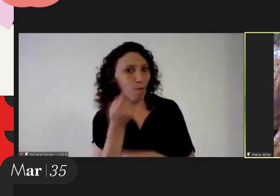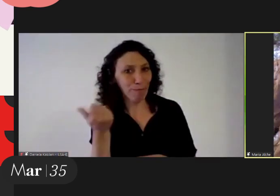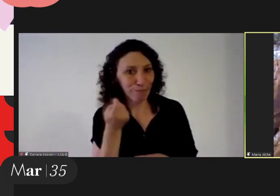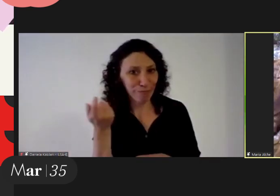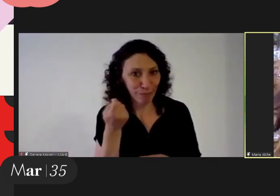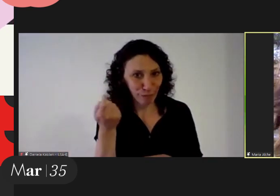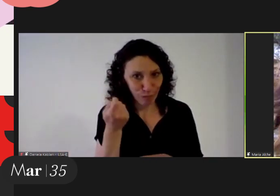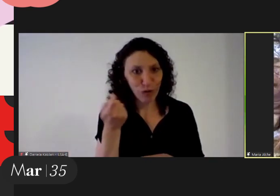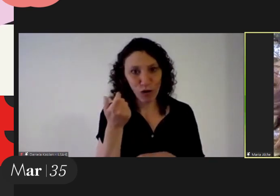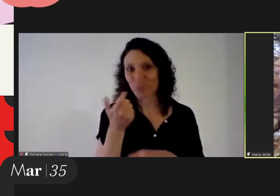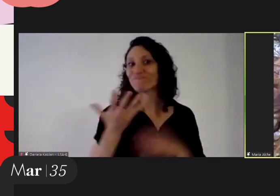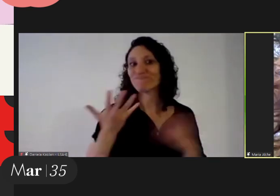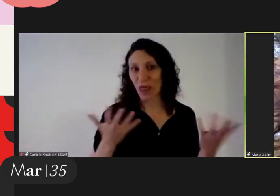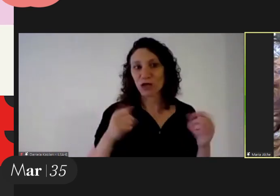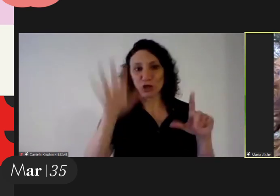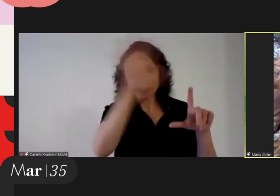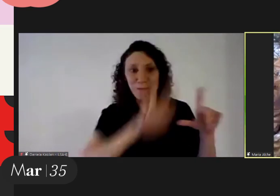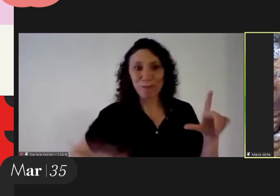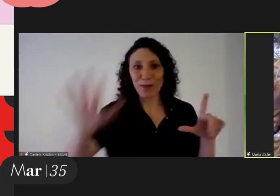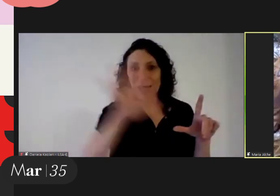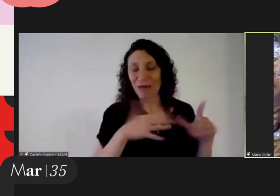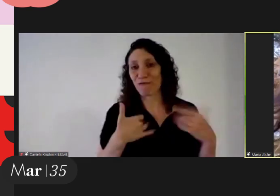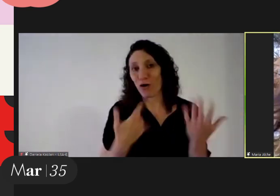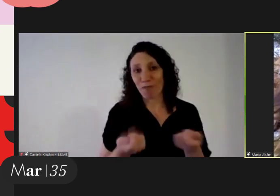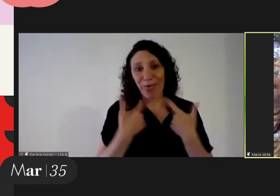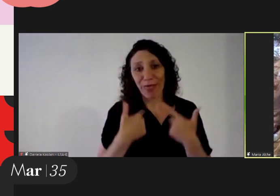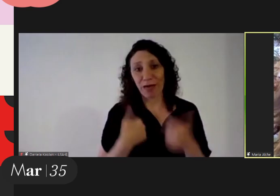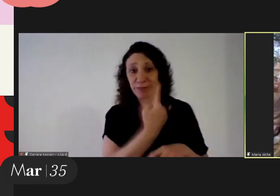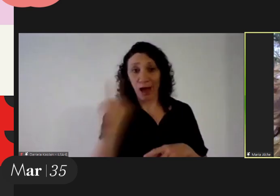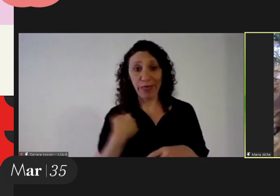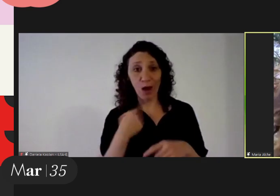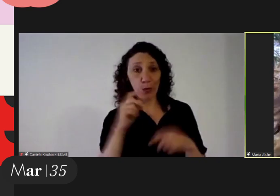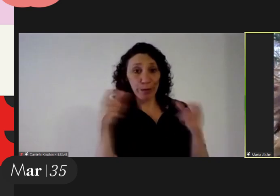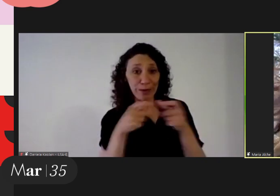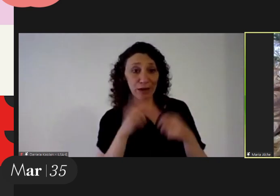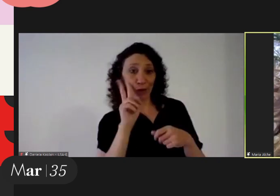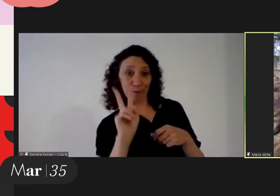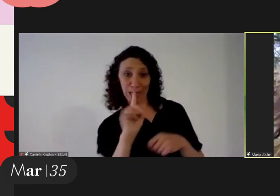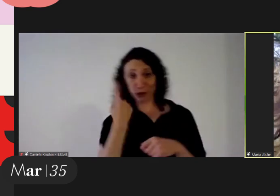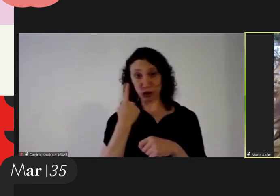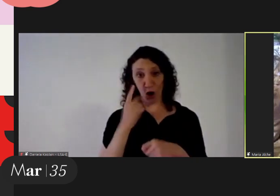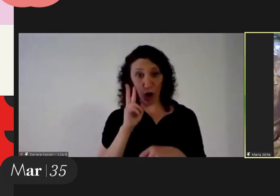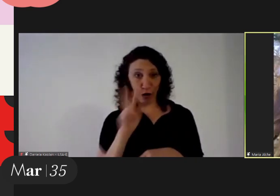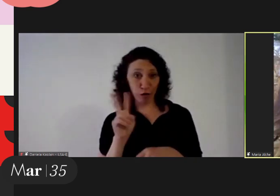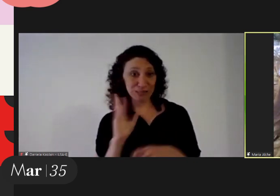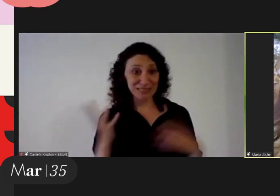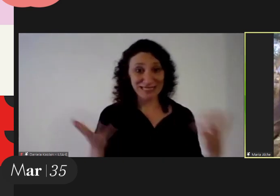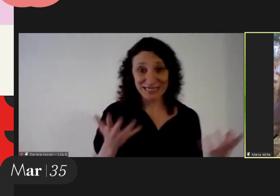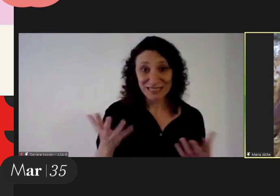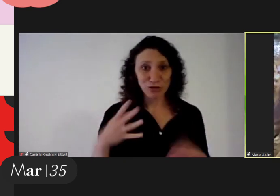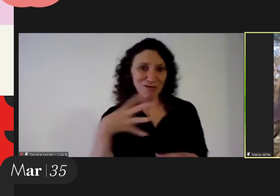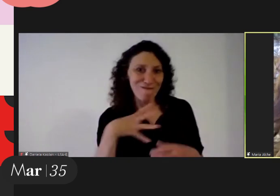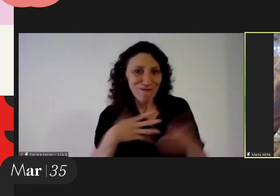and technology and platforms um isolate us more and more with no